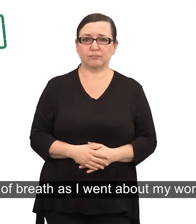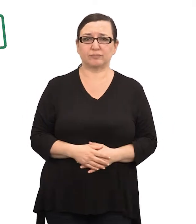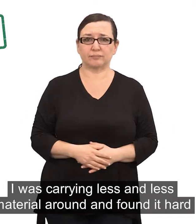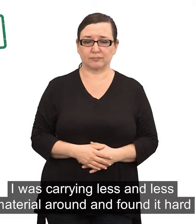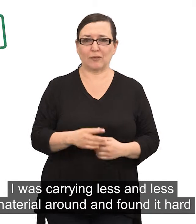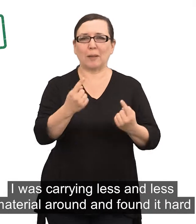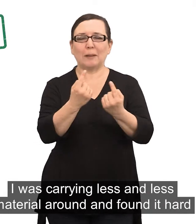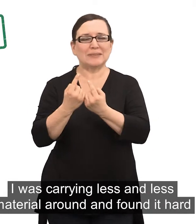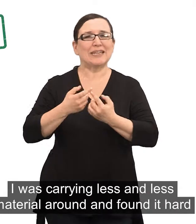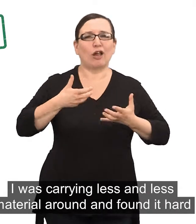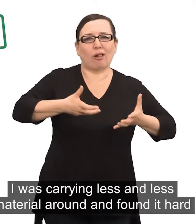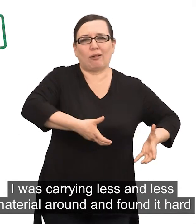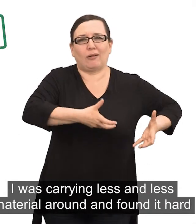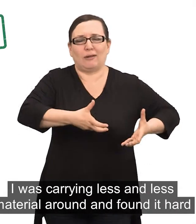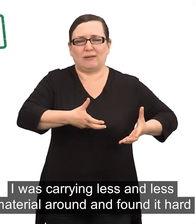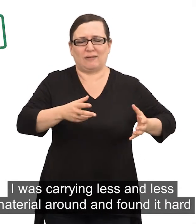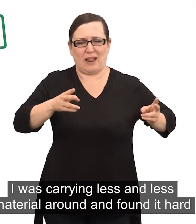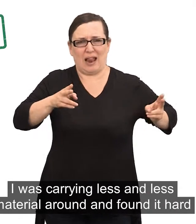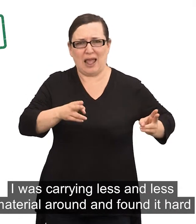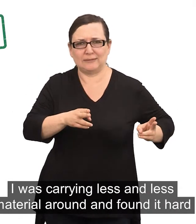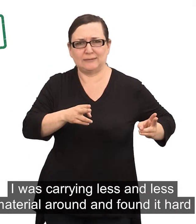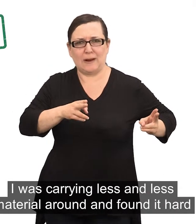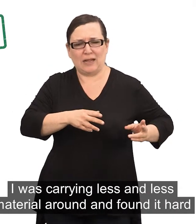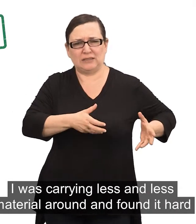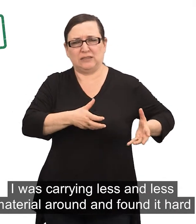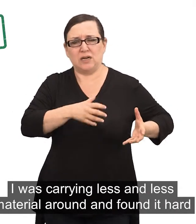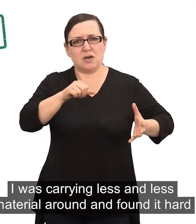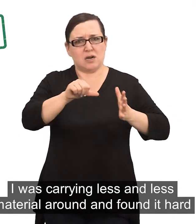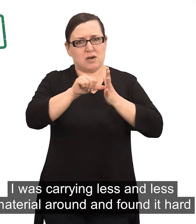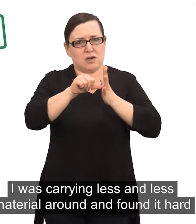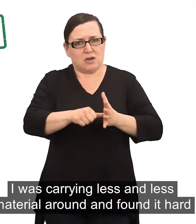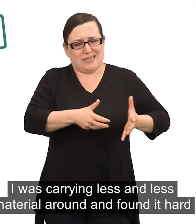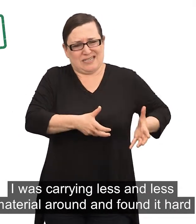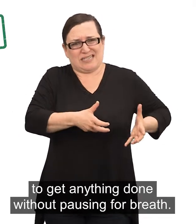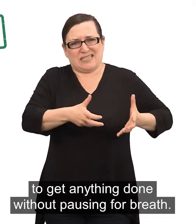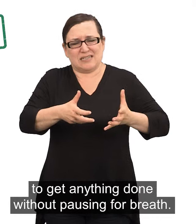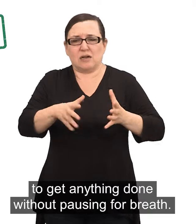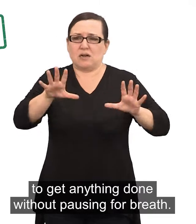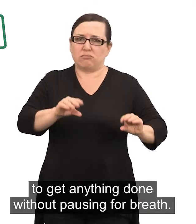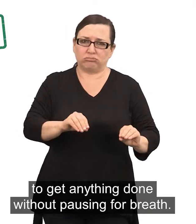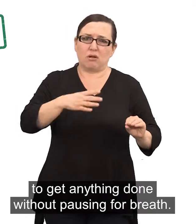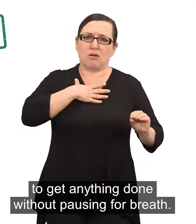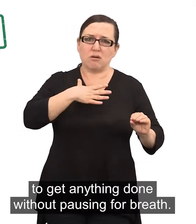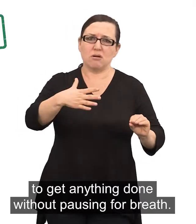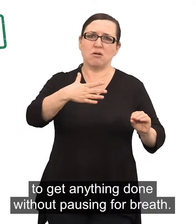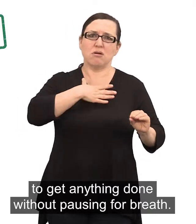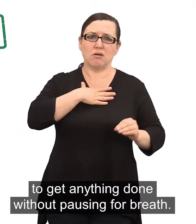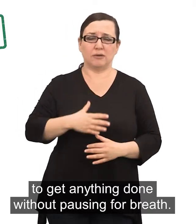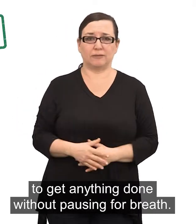I was carrying less and less material around and found it hard to get anything done without pausing for breath. I didn't